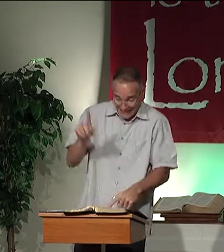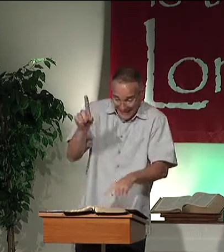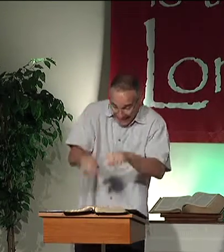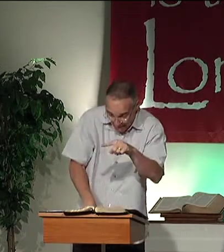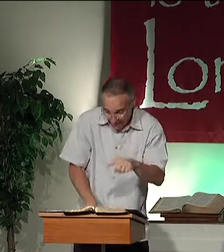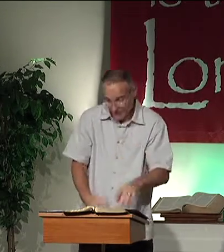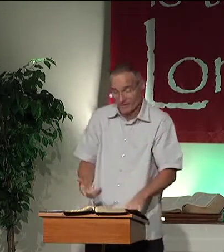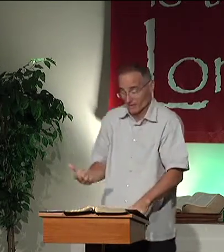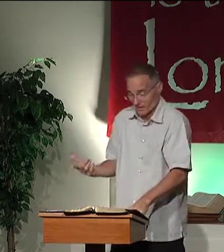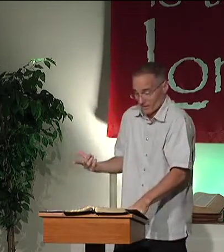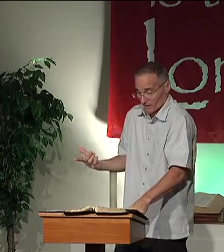You can't.